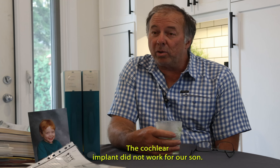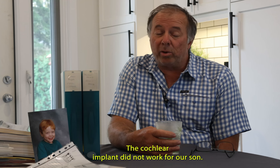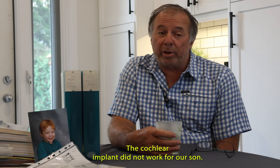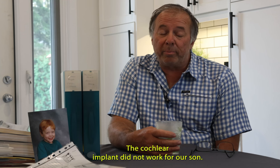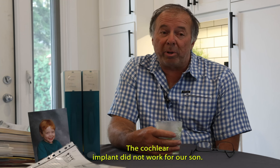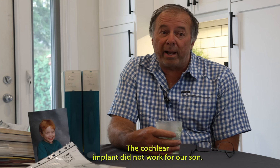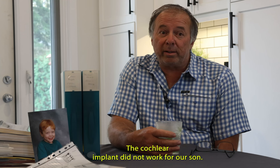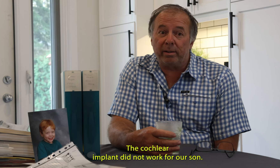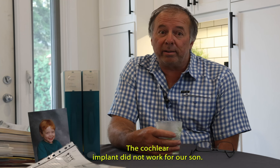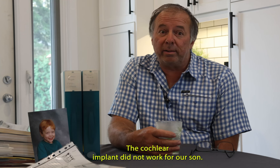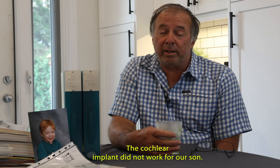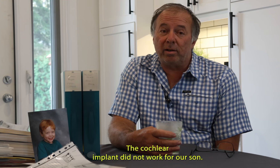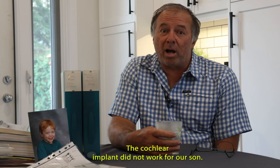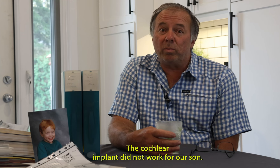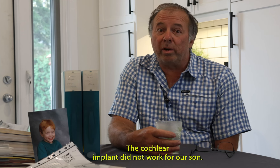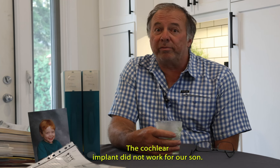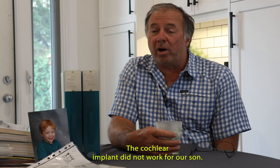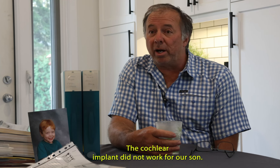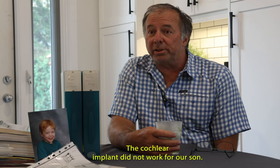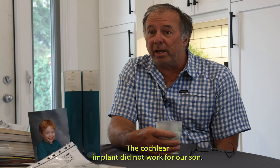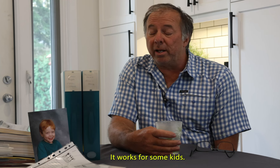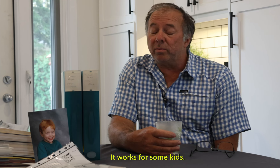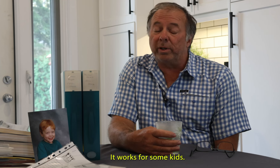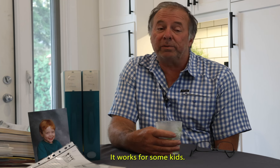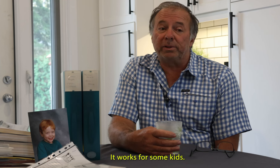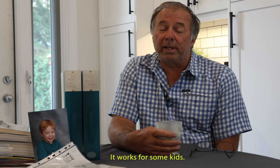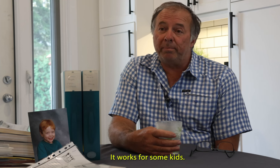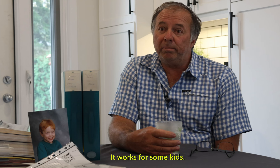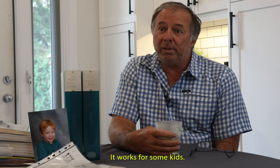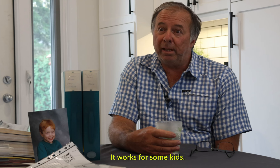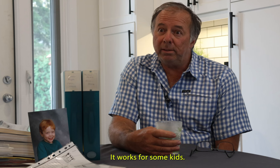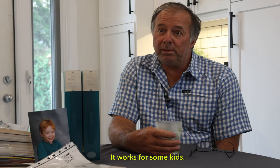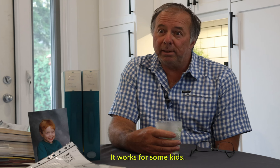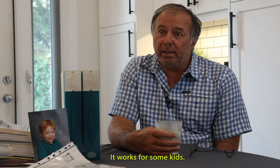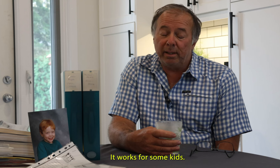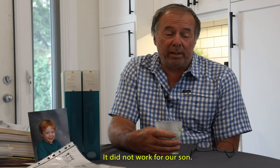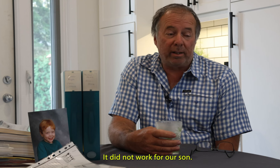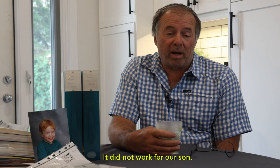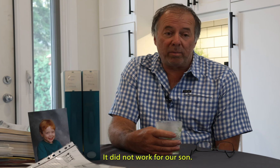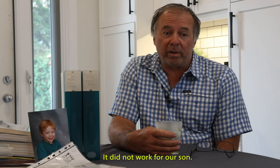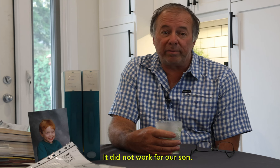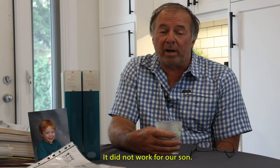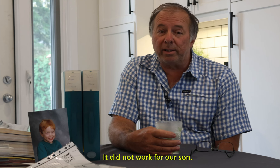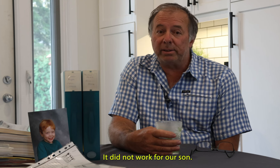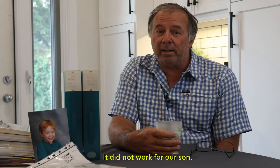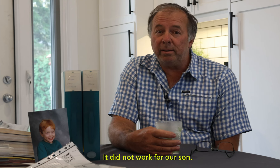The cochlear implant did not work for our son. It works for some kids. It did not work for our son.